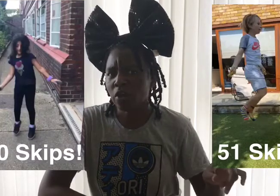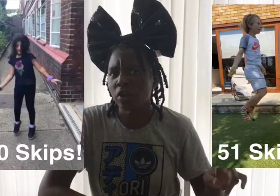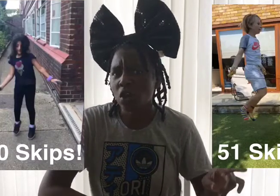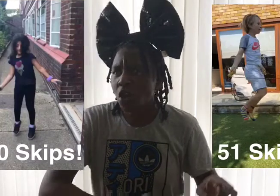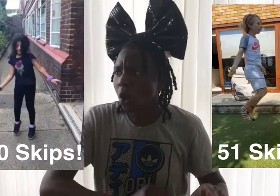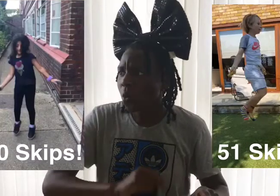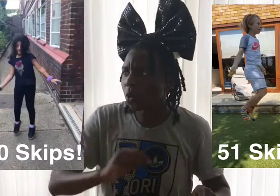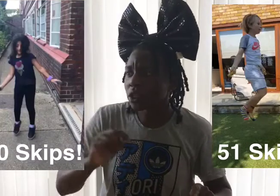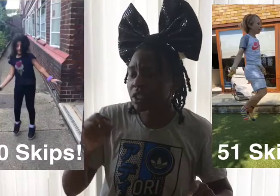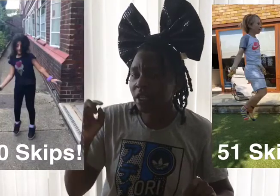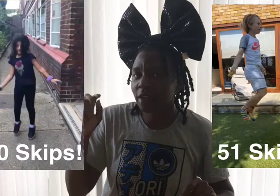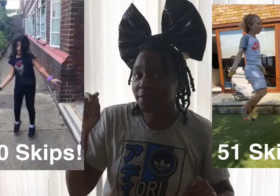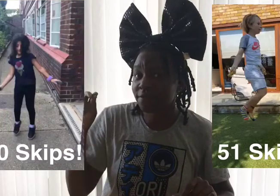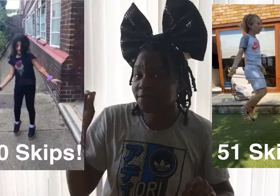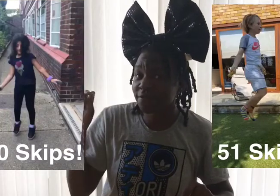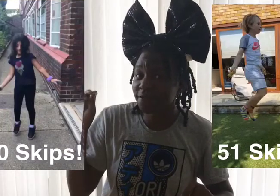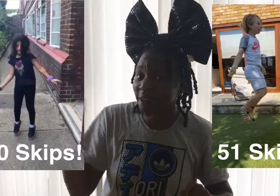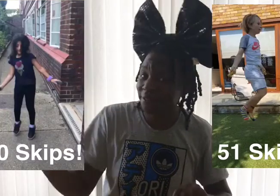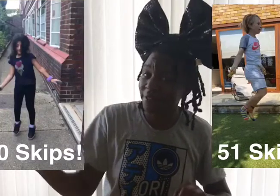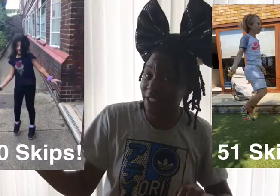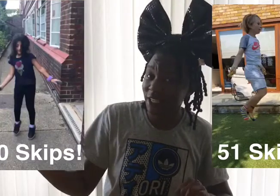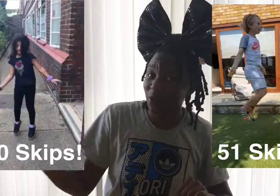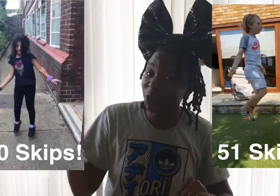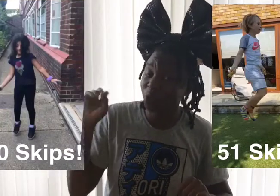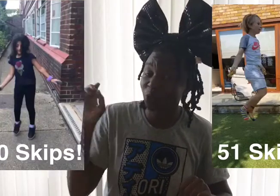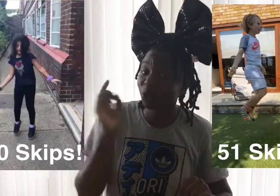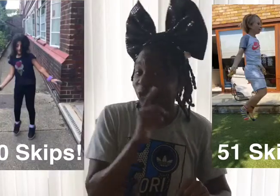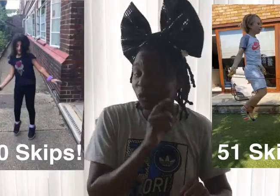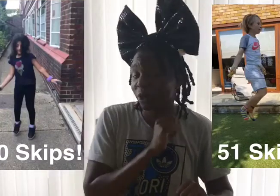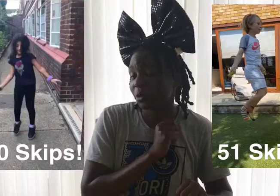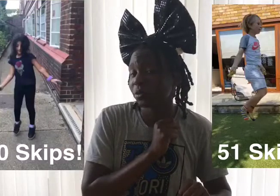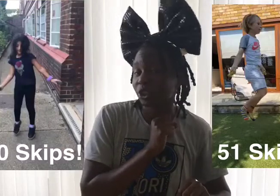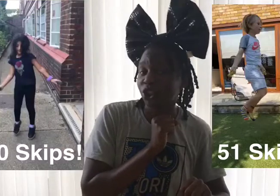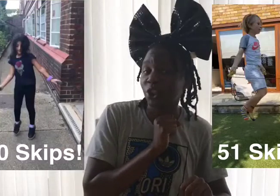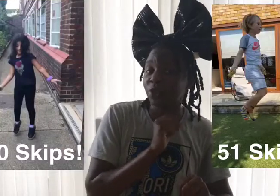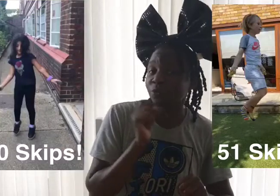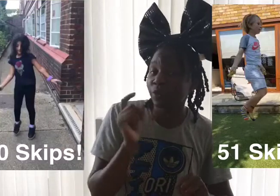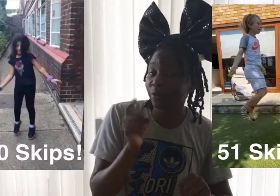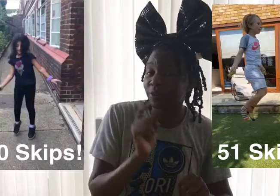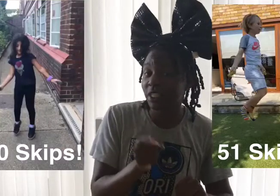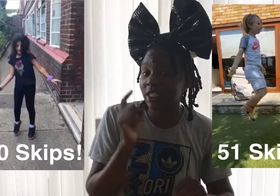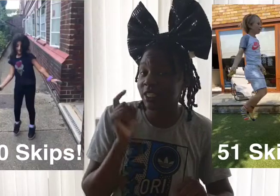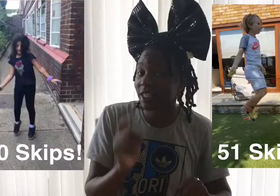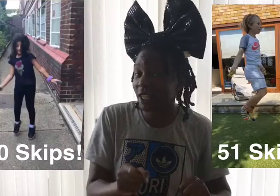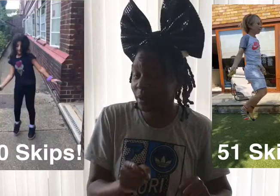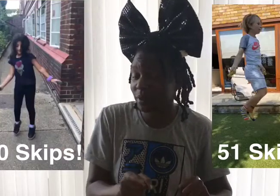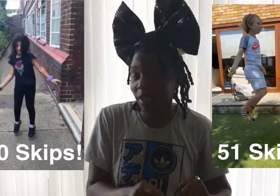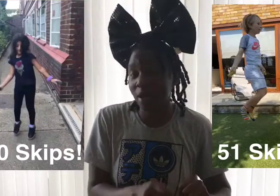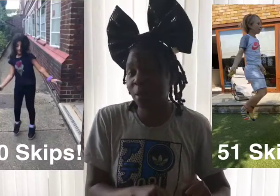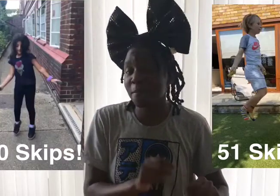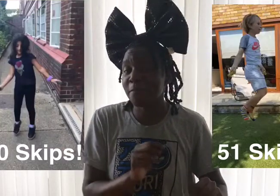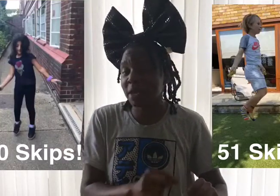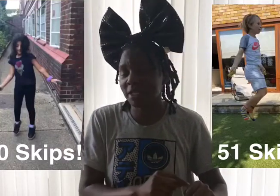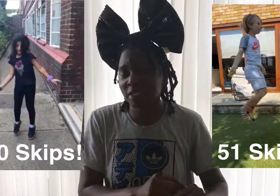was a 50 which was a record breaker for this child. 50 skips. Amazing.